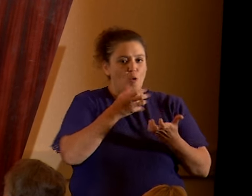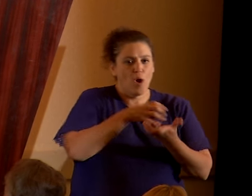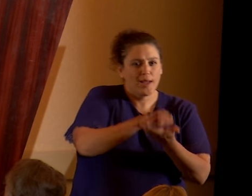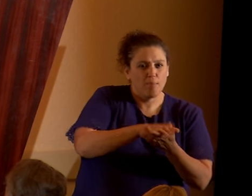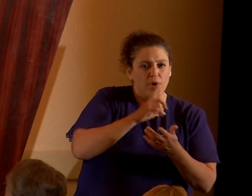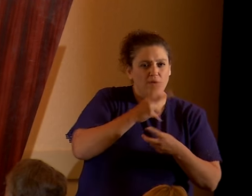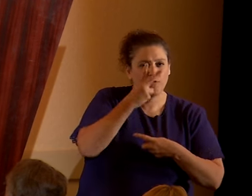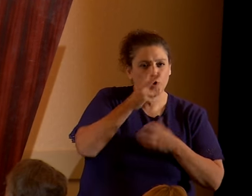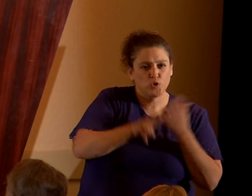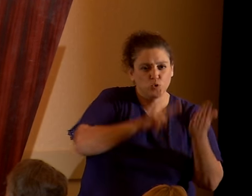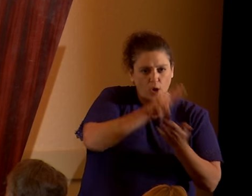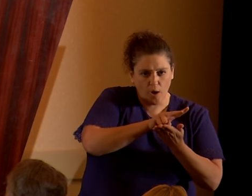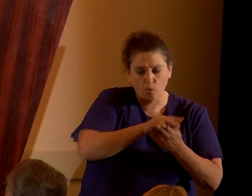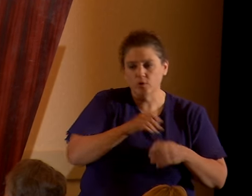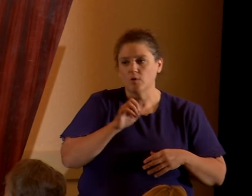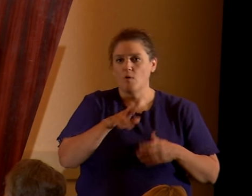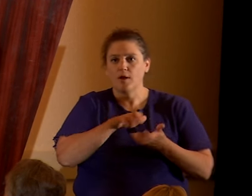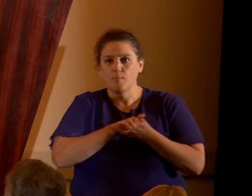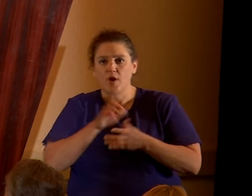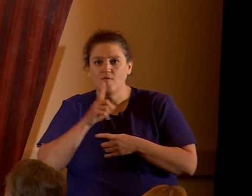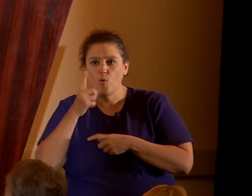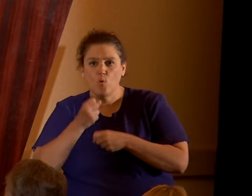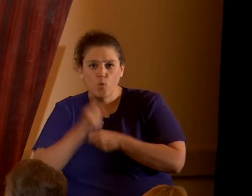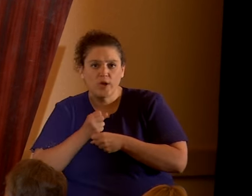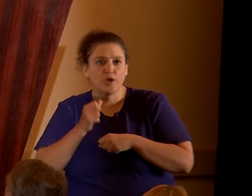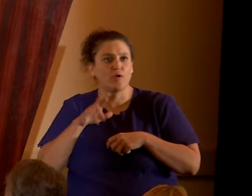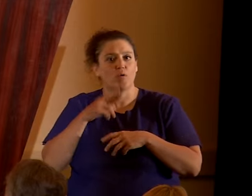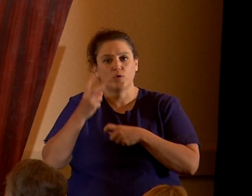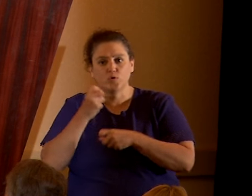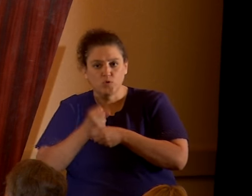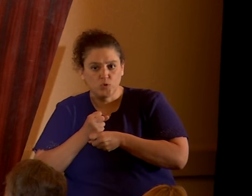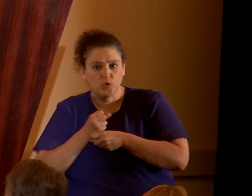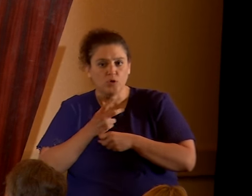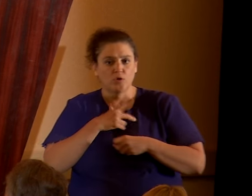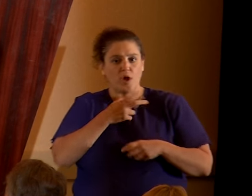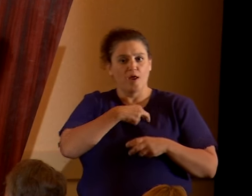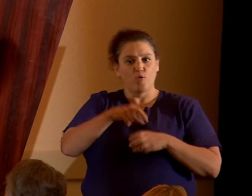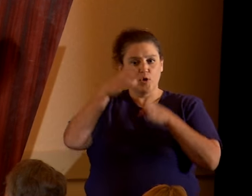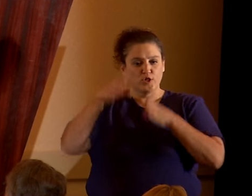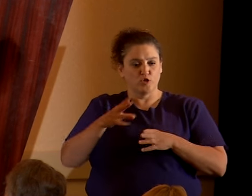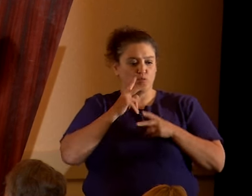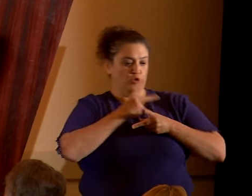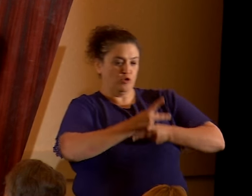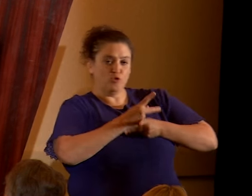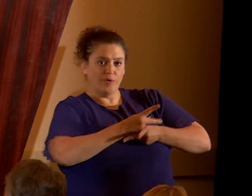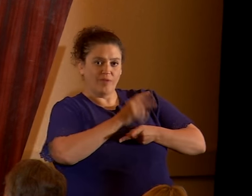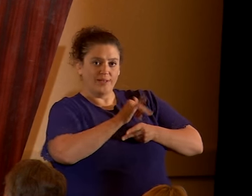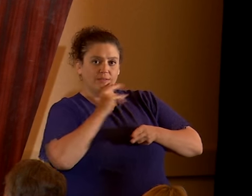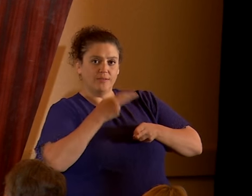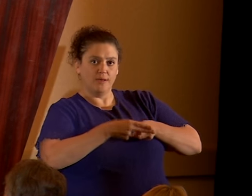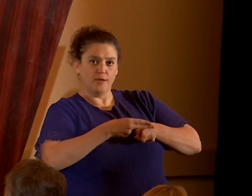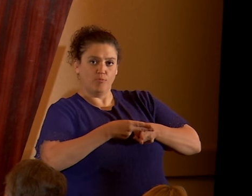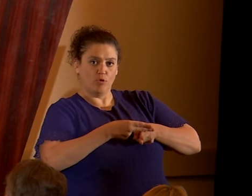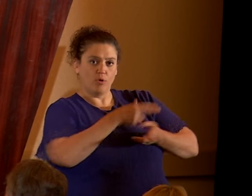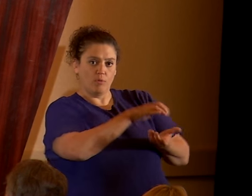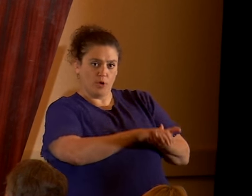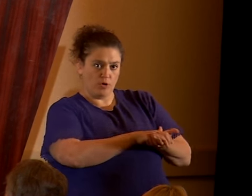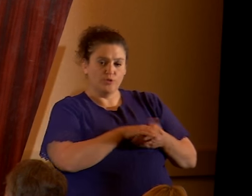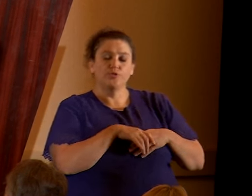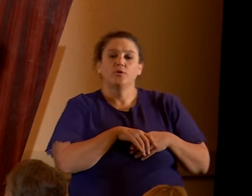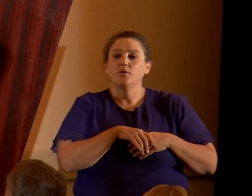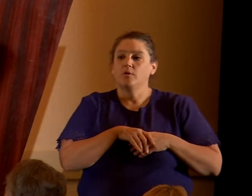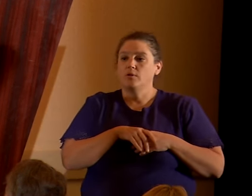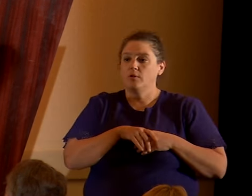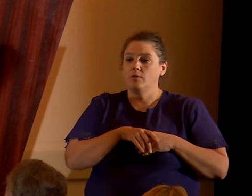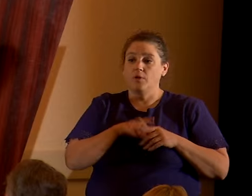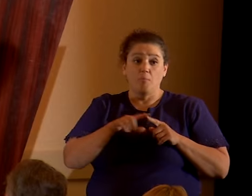year or two years. And the person who supervise that is a religious figure. For lack of a better word, I